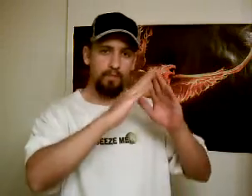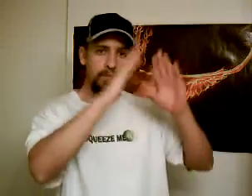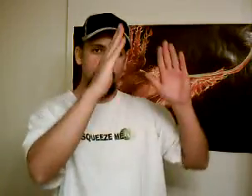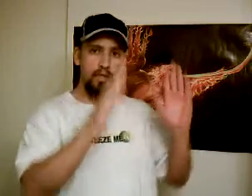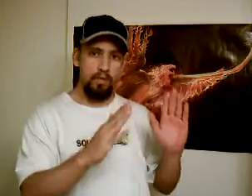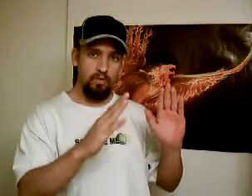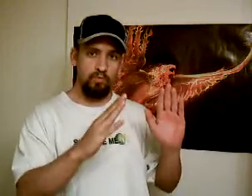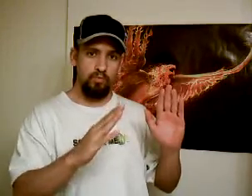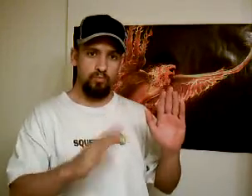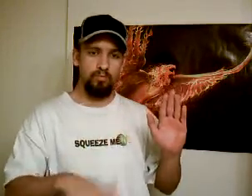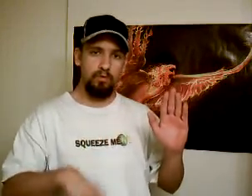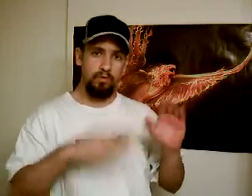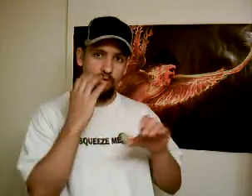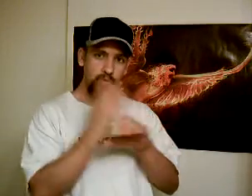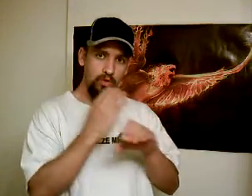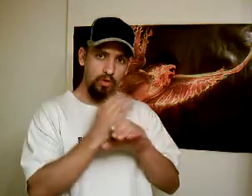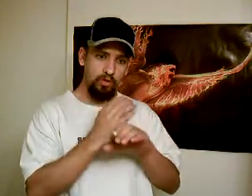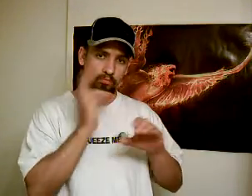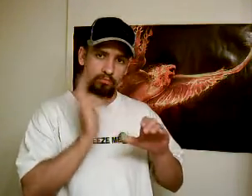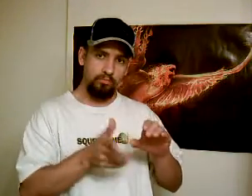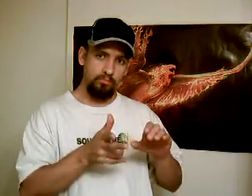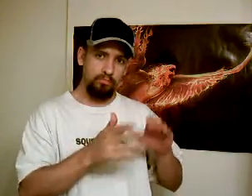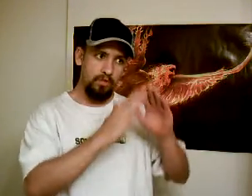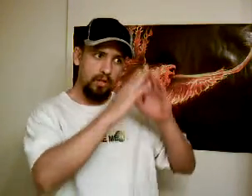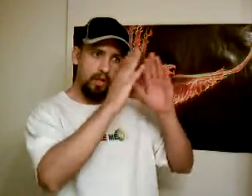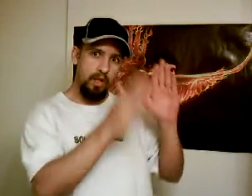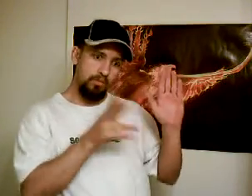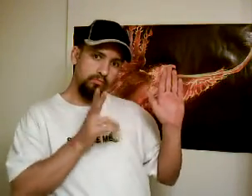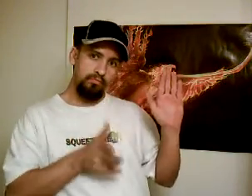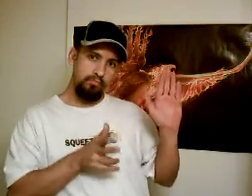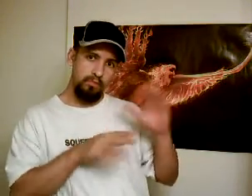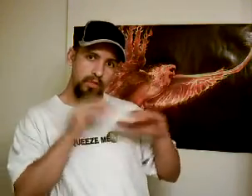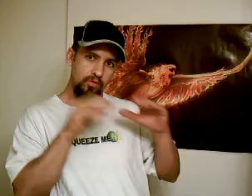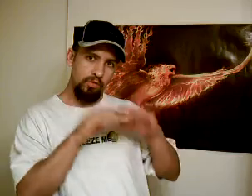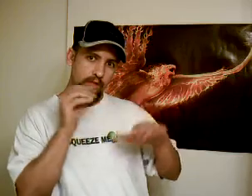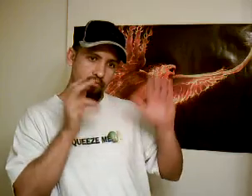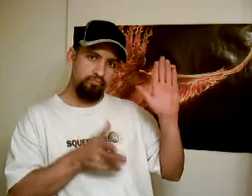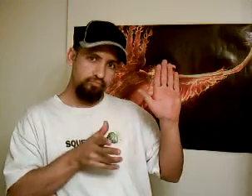And now I'll go... and now